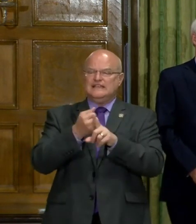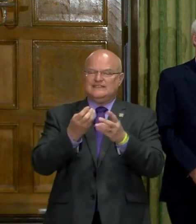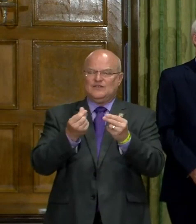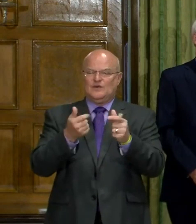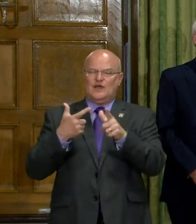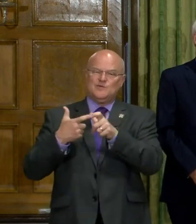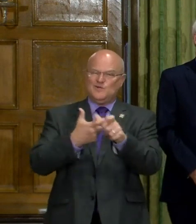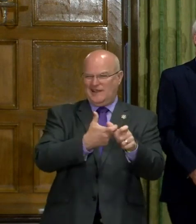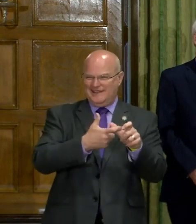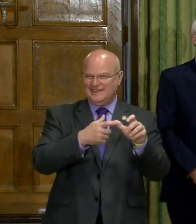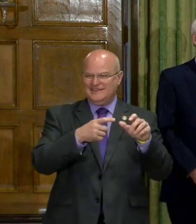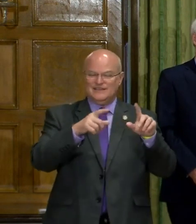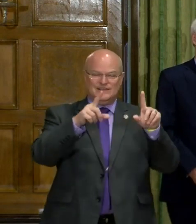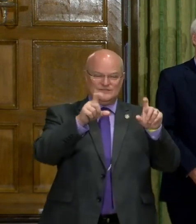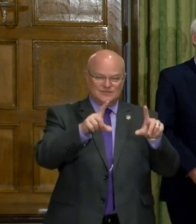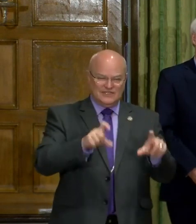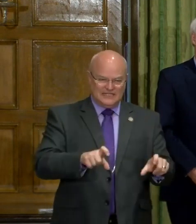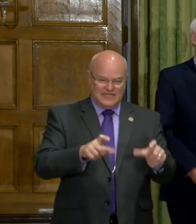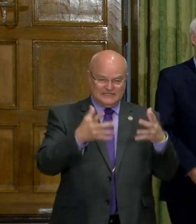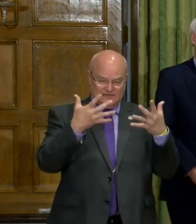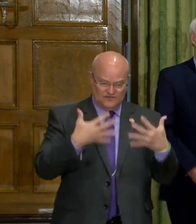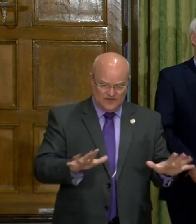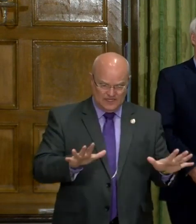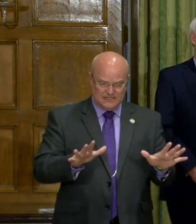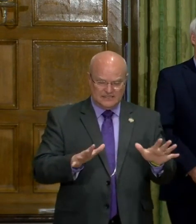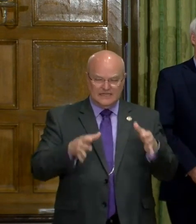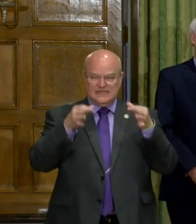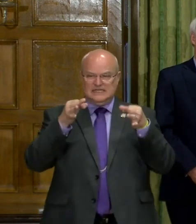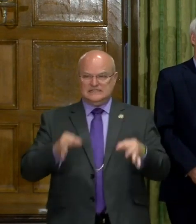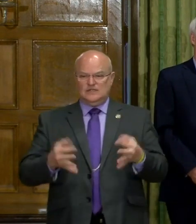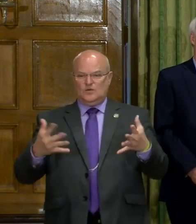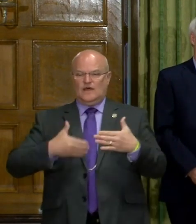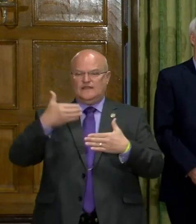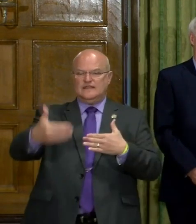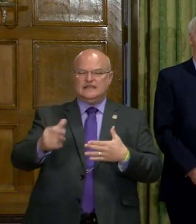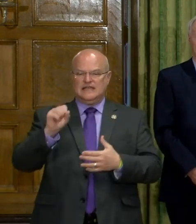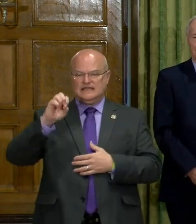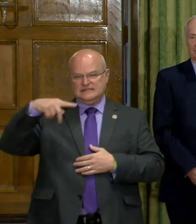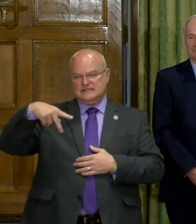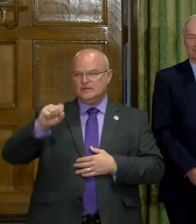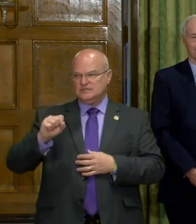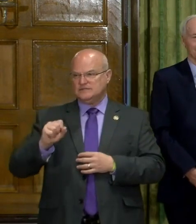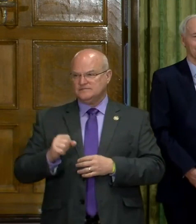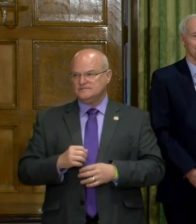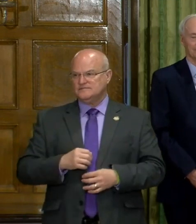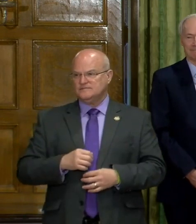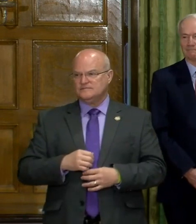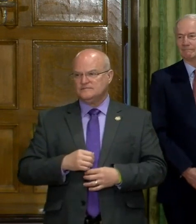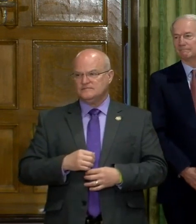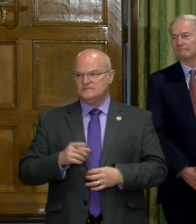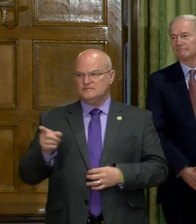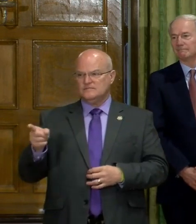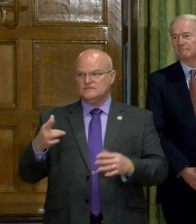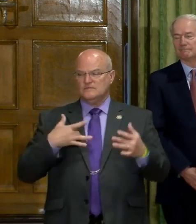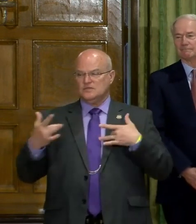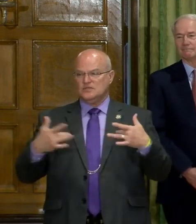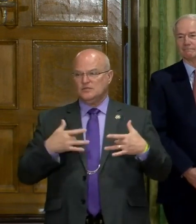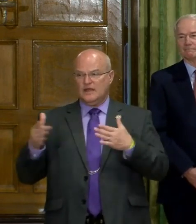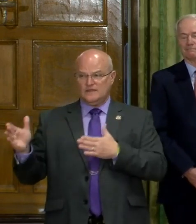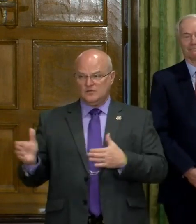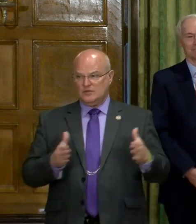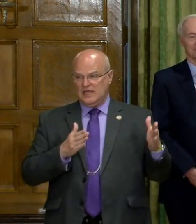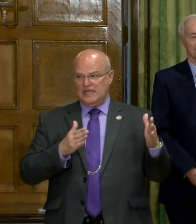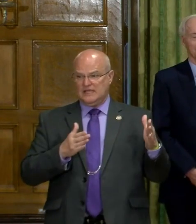running, do the test, get the results quickly, and then make a decision what the next steps are. Are you concerned with their